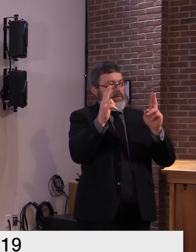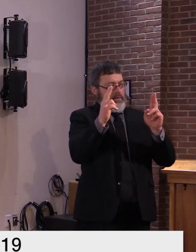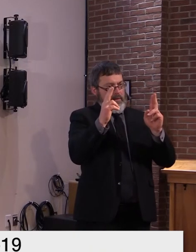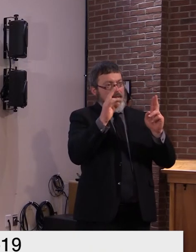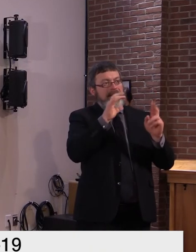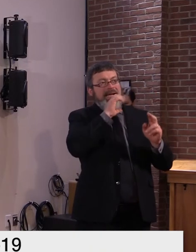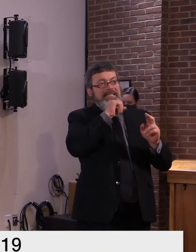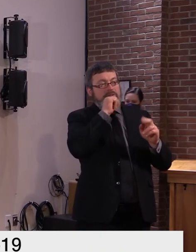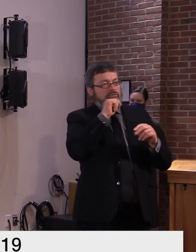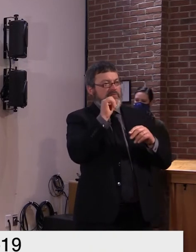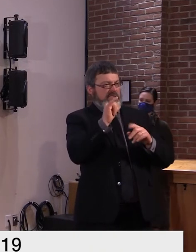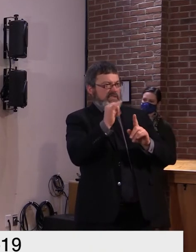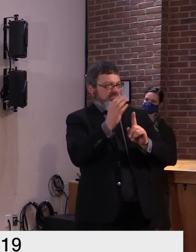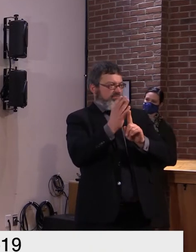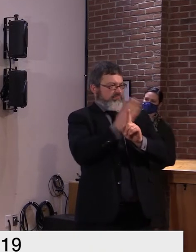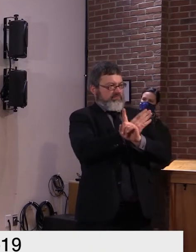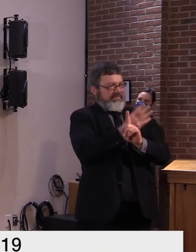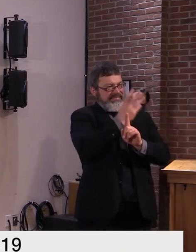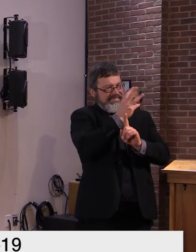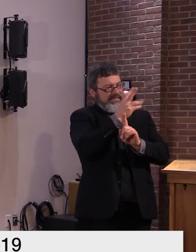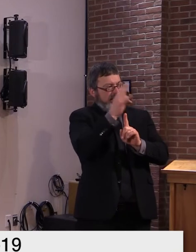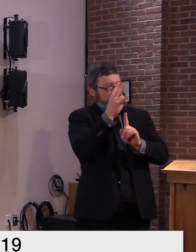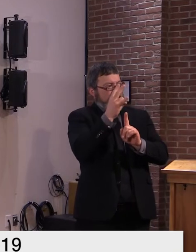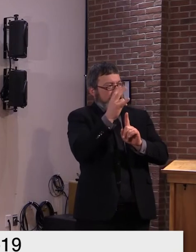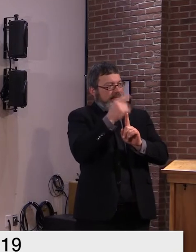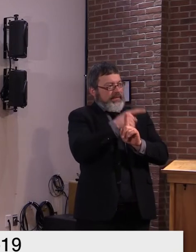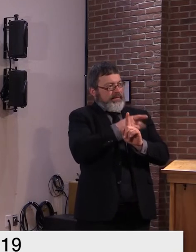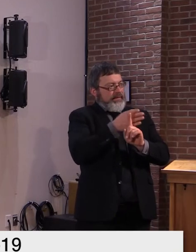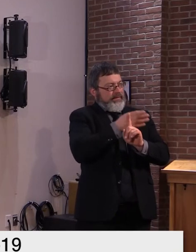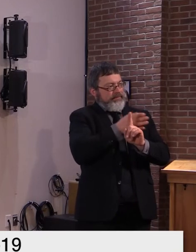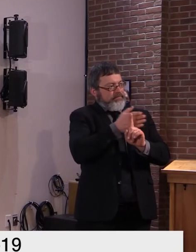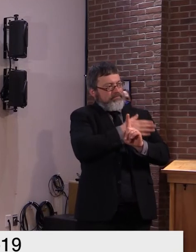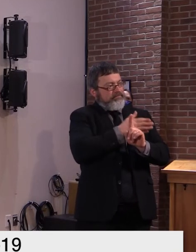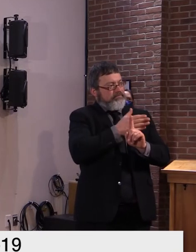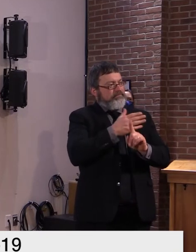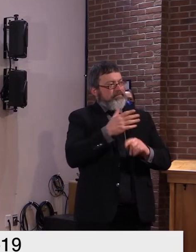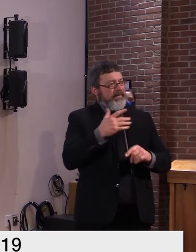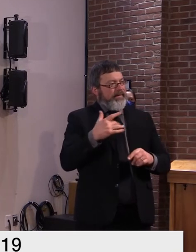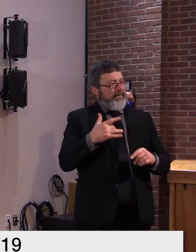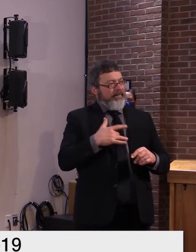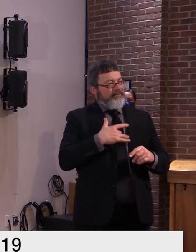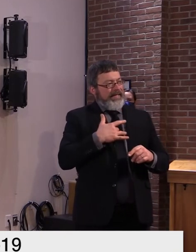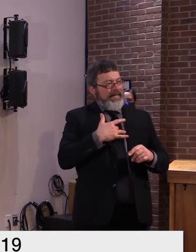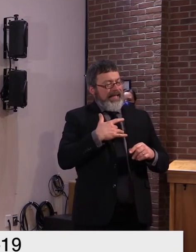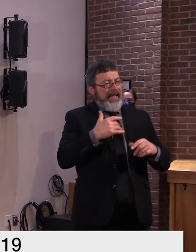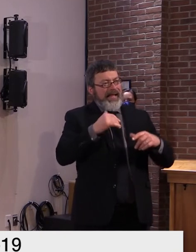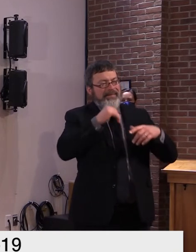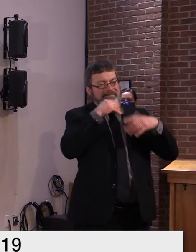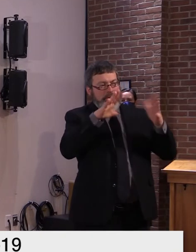that that age range hadn't been amply examined in that study